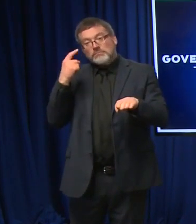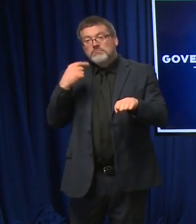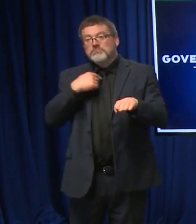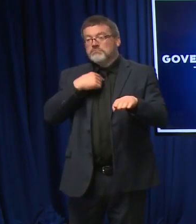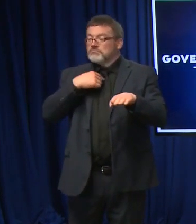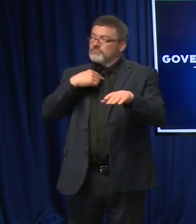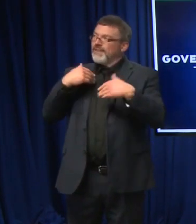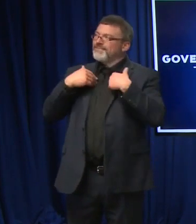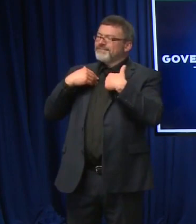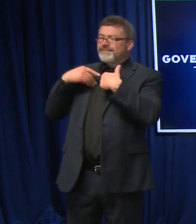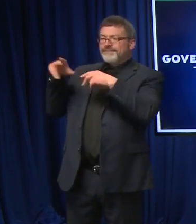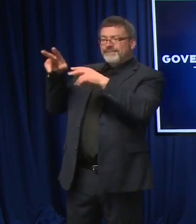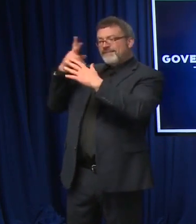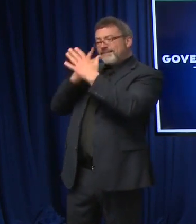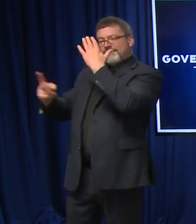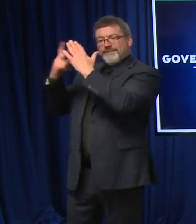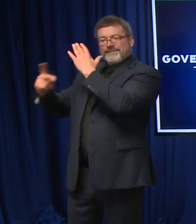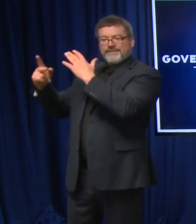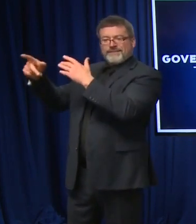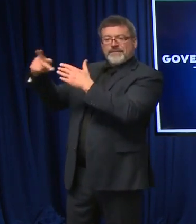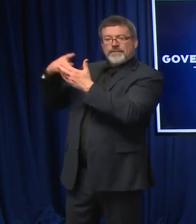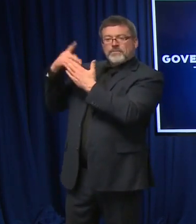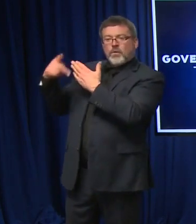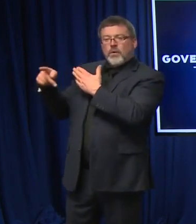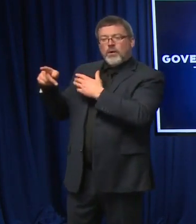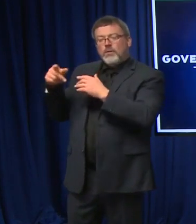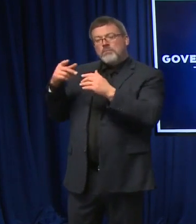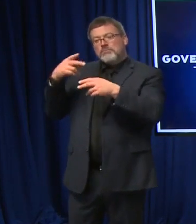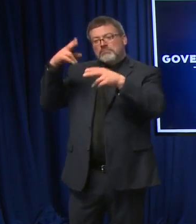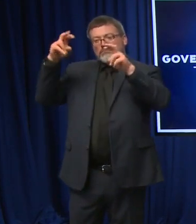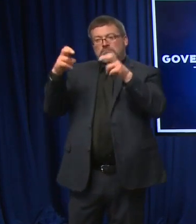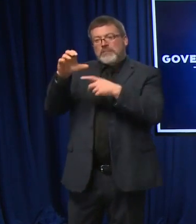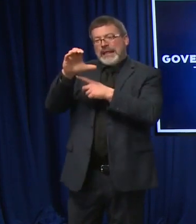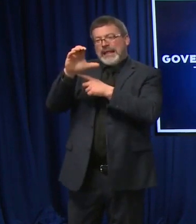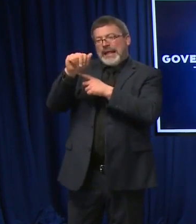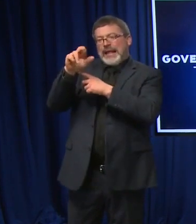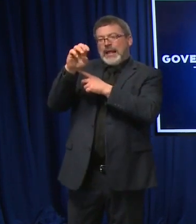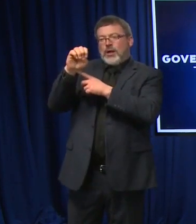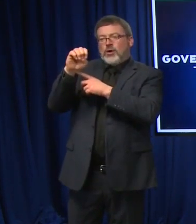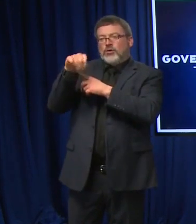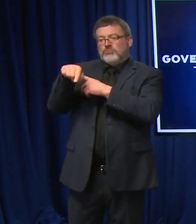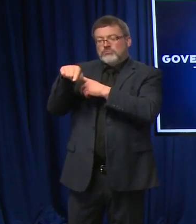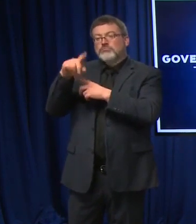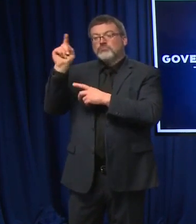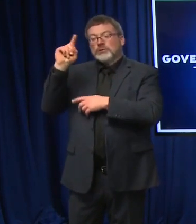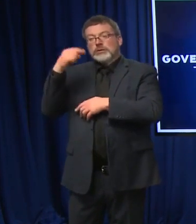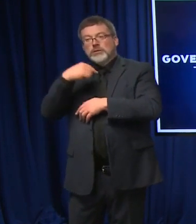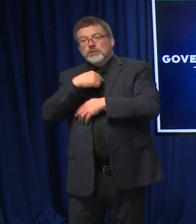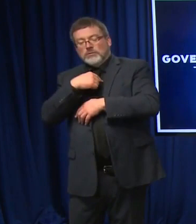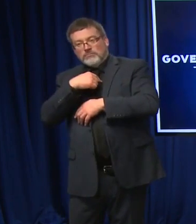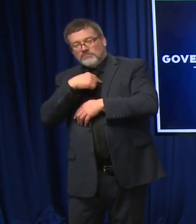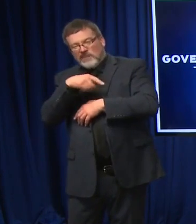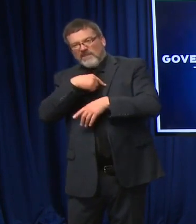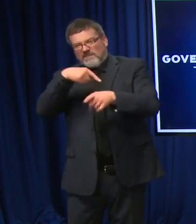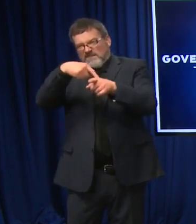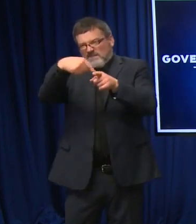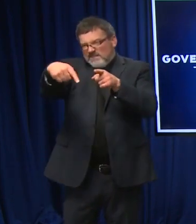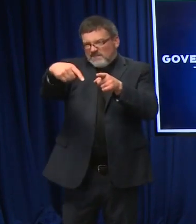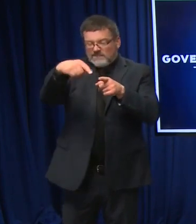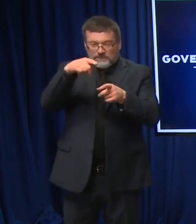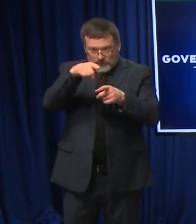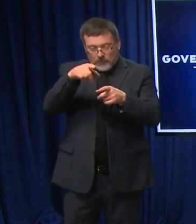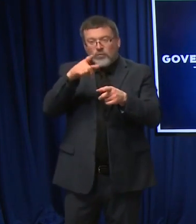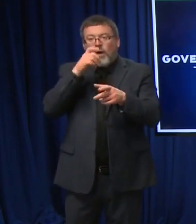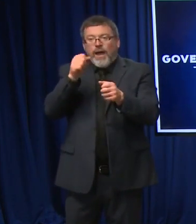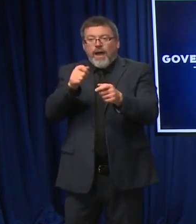care and things like that, team models of care, where you have one expert and several other people that can care for those people. They go